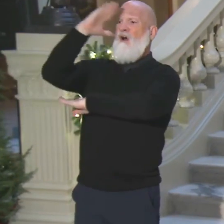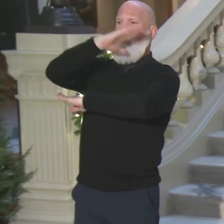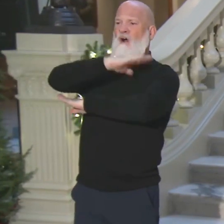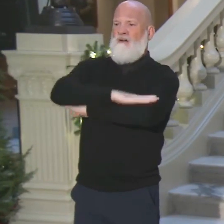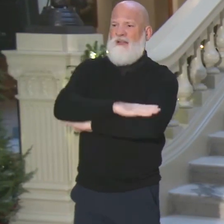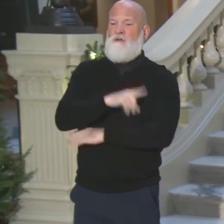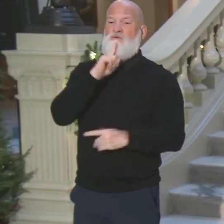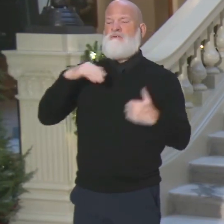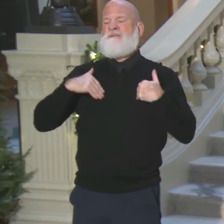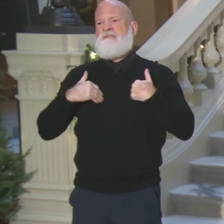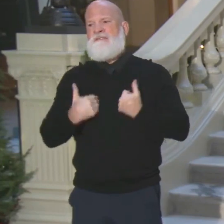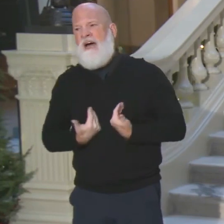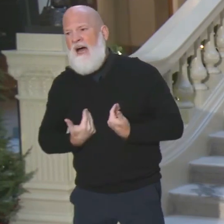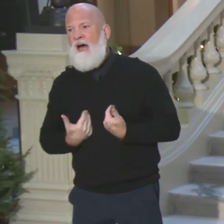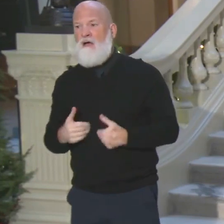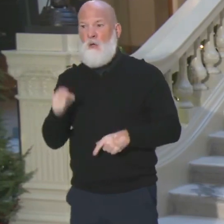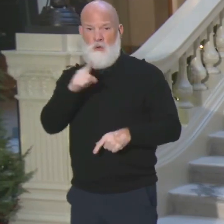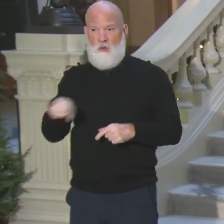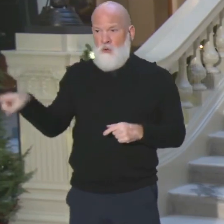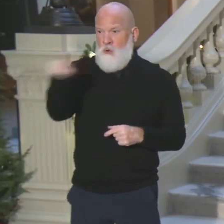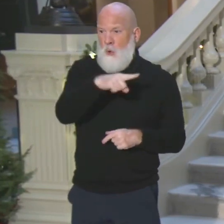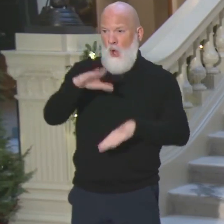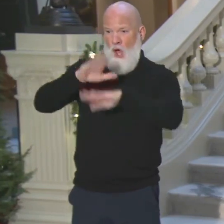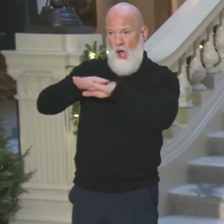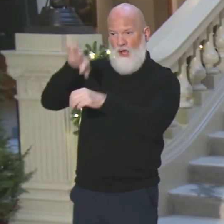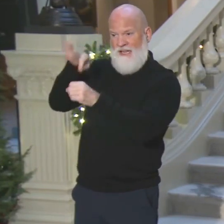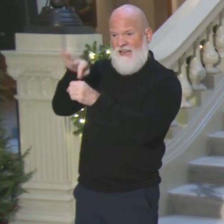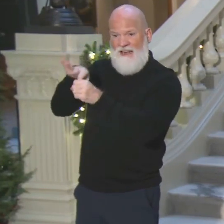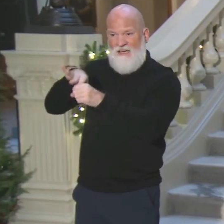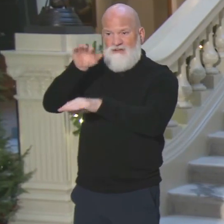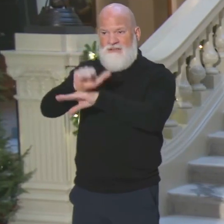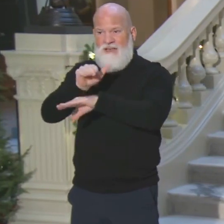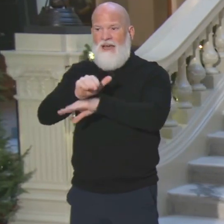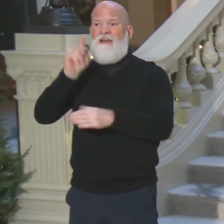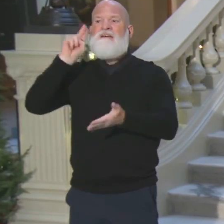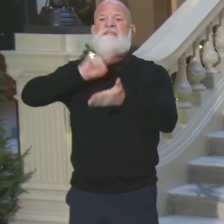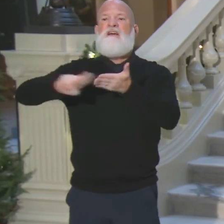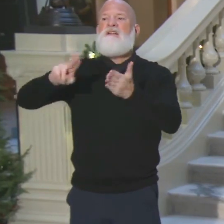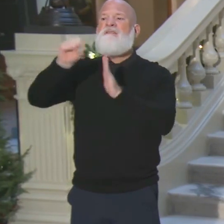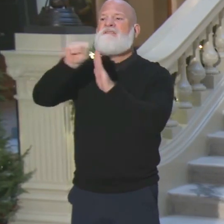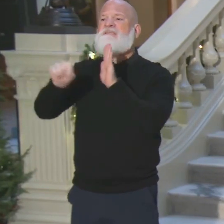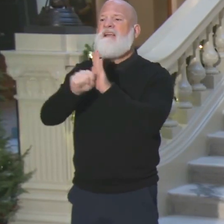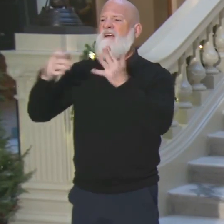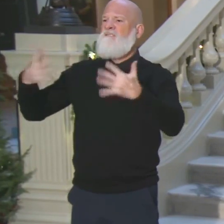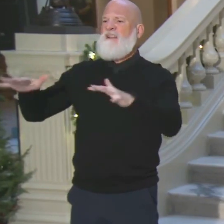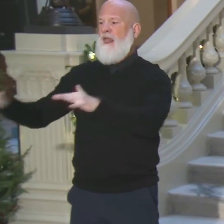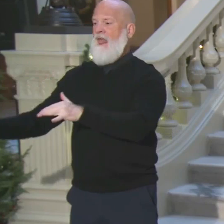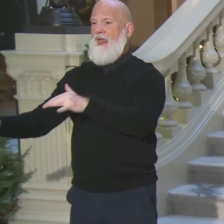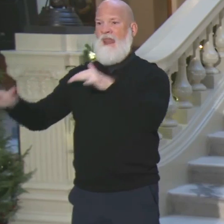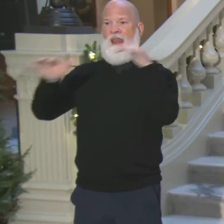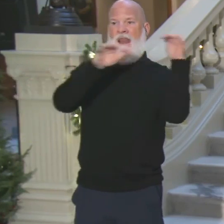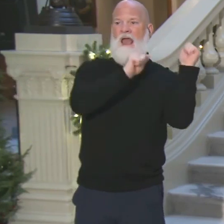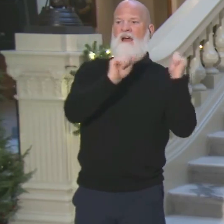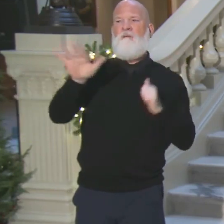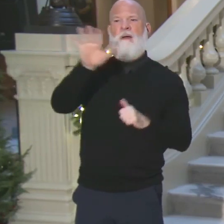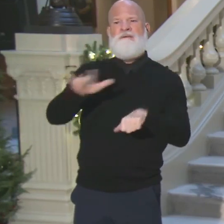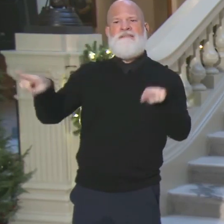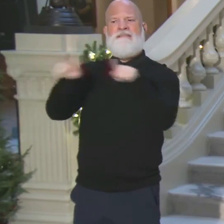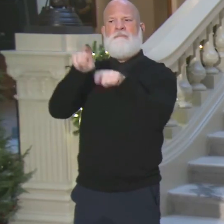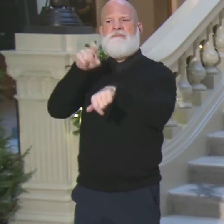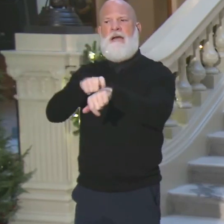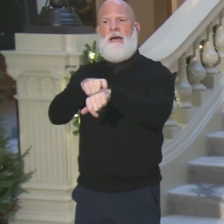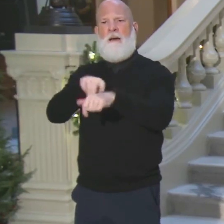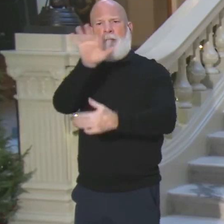you who were with us on election night saw the secretary leaving around a similar time. We had heard that they were knocking off for the day and he was